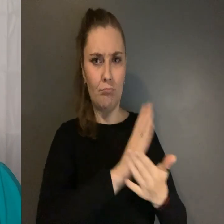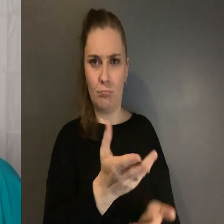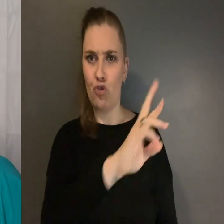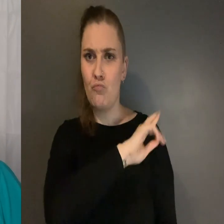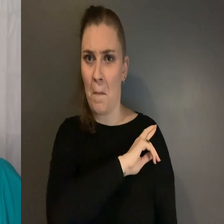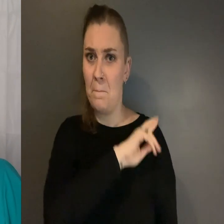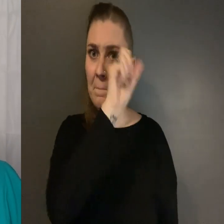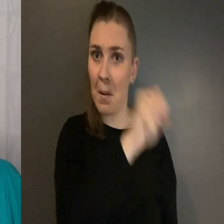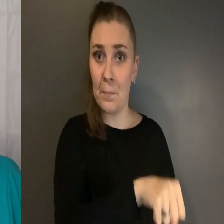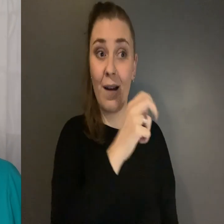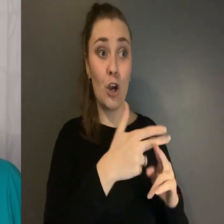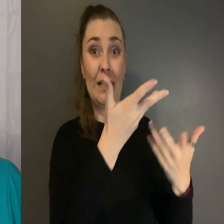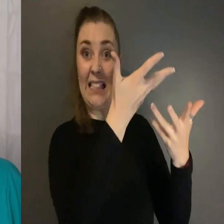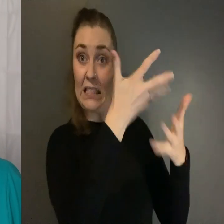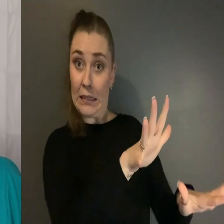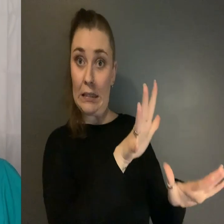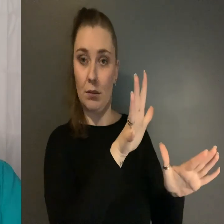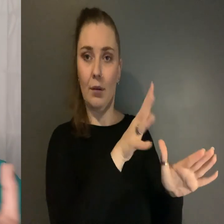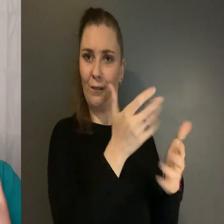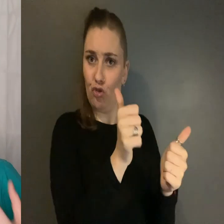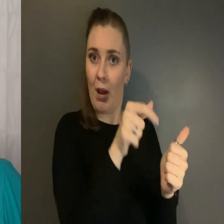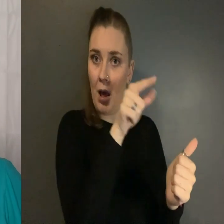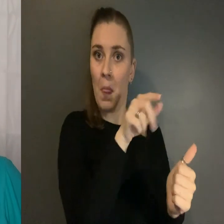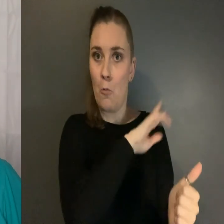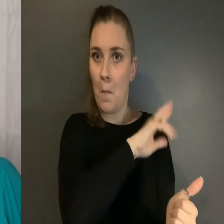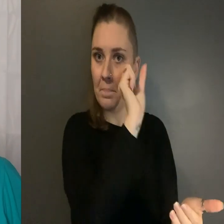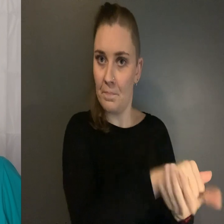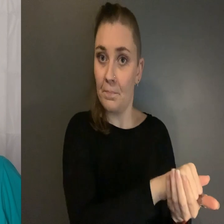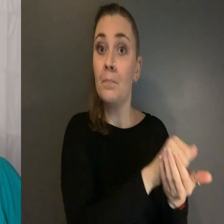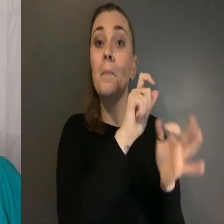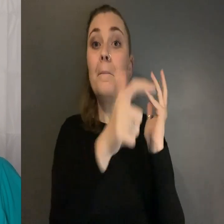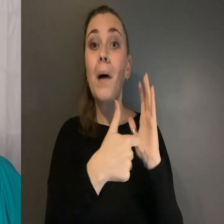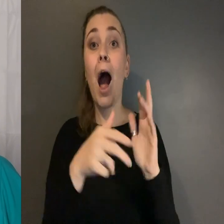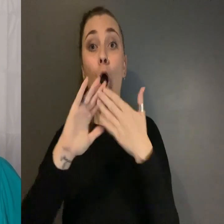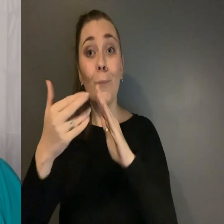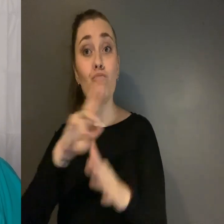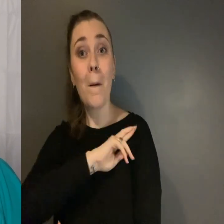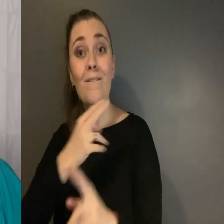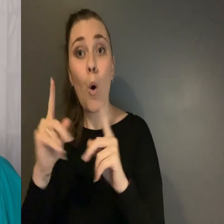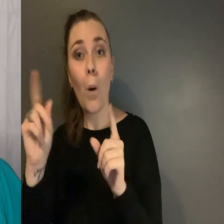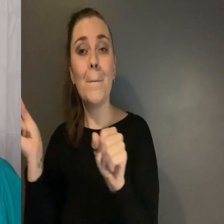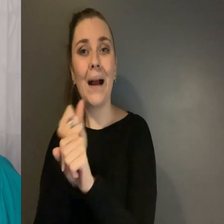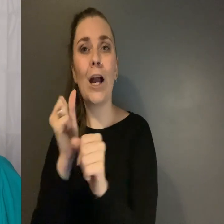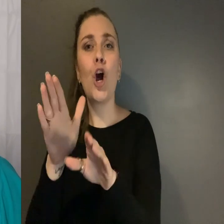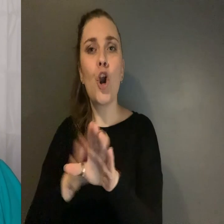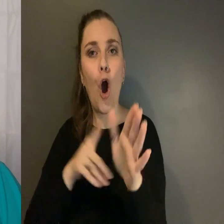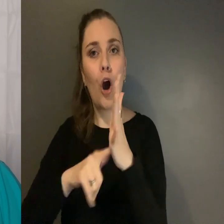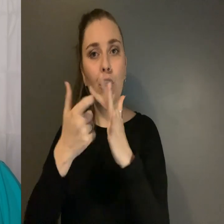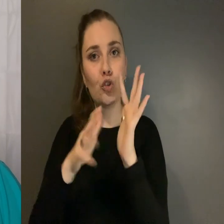for what they did The community is responsible for making long-term systemic changes